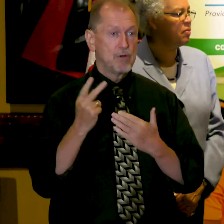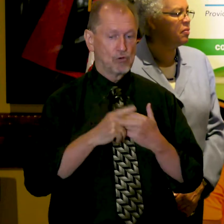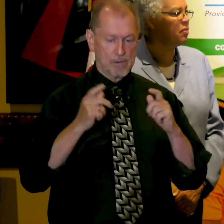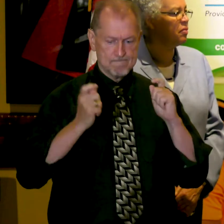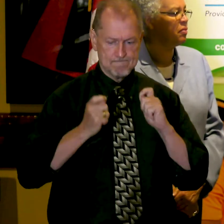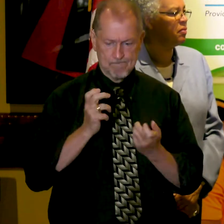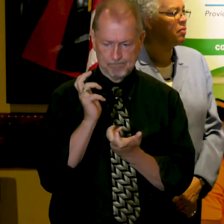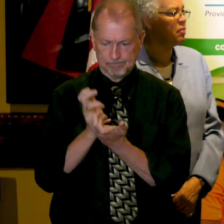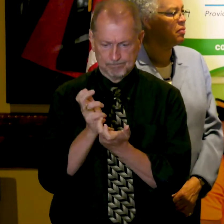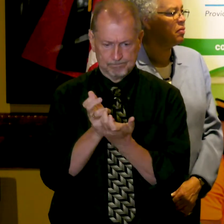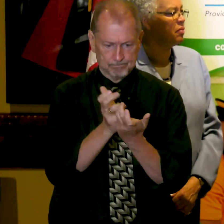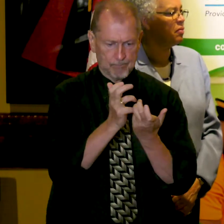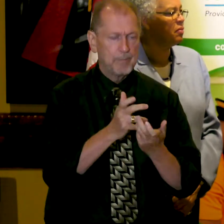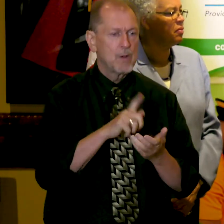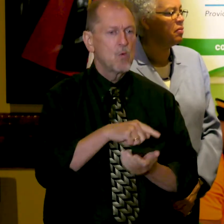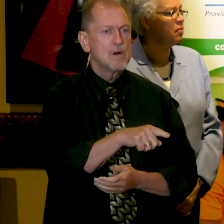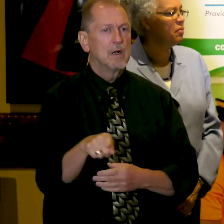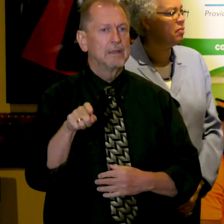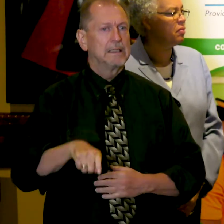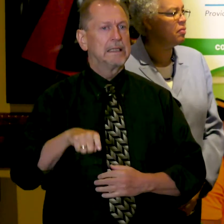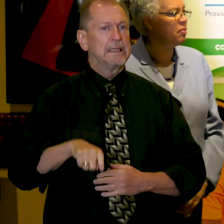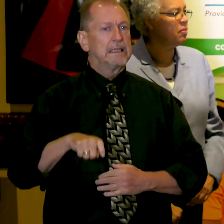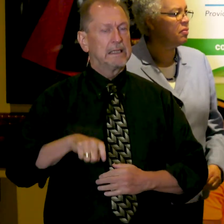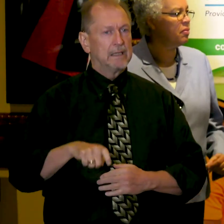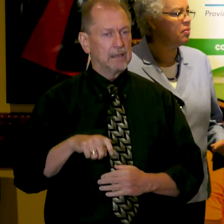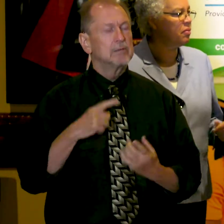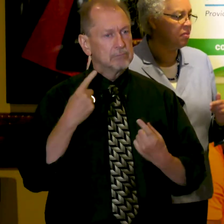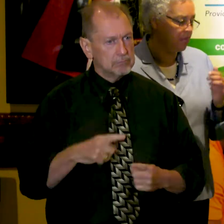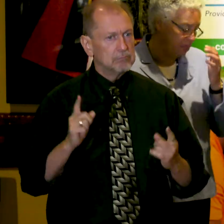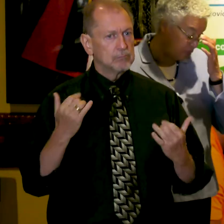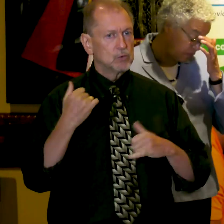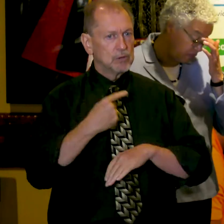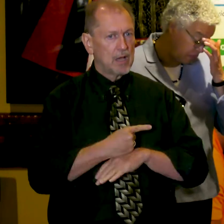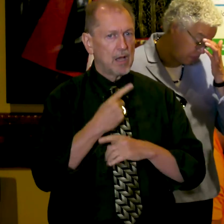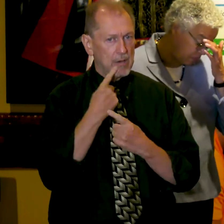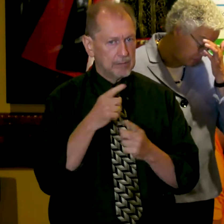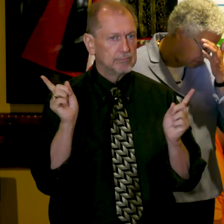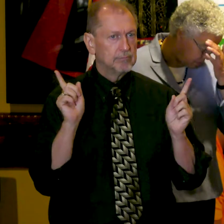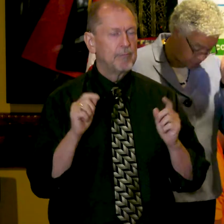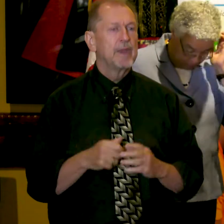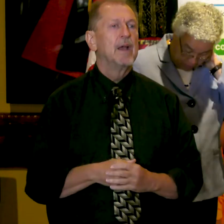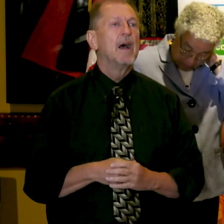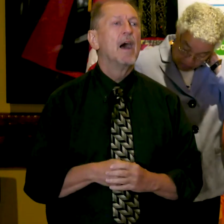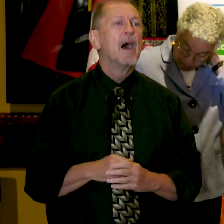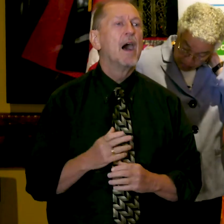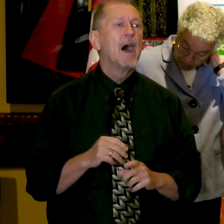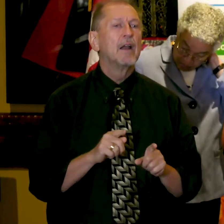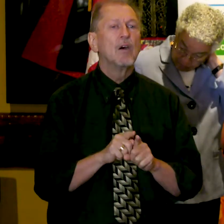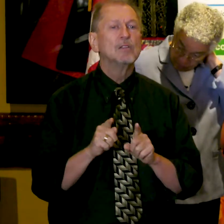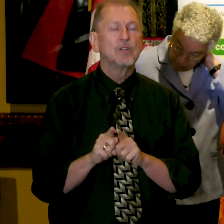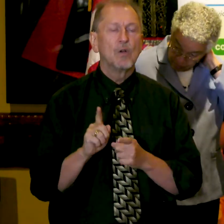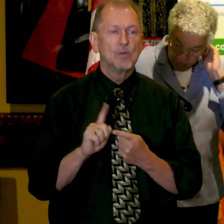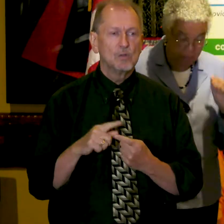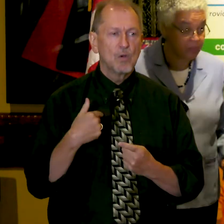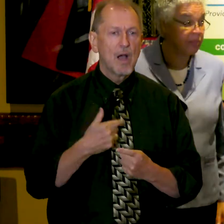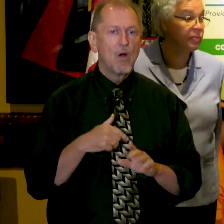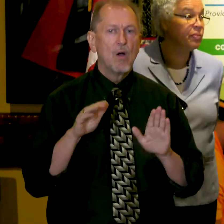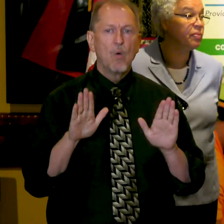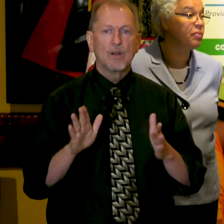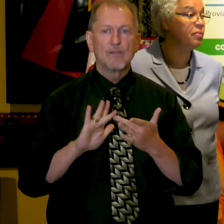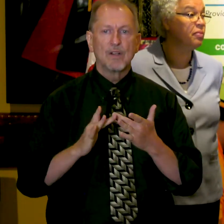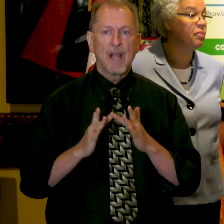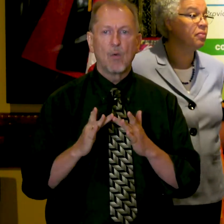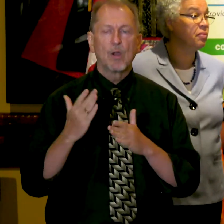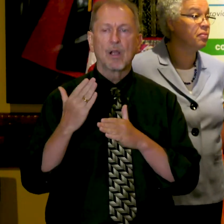programs the way they are today. And finally, and most importantly, to our incredible network of